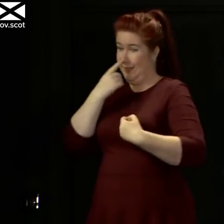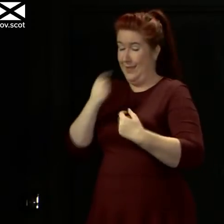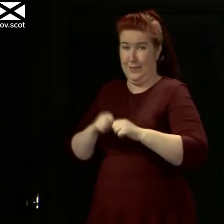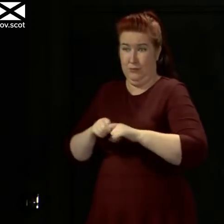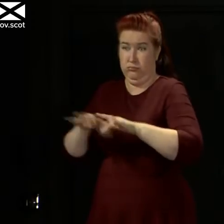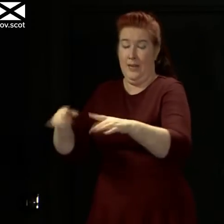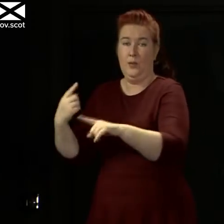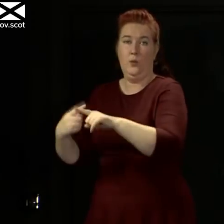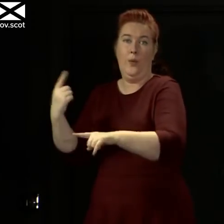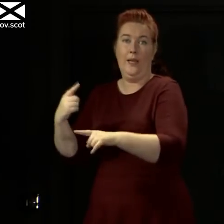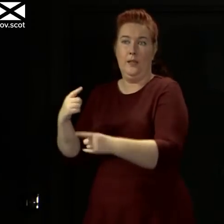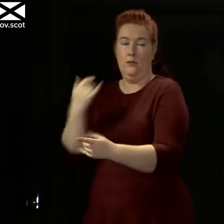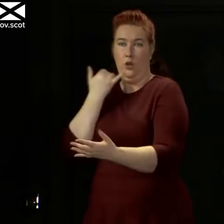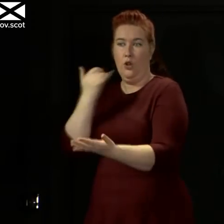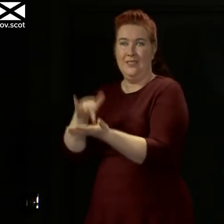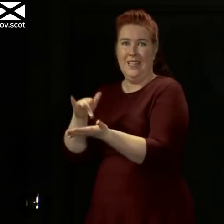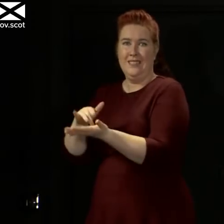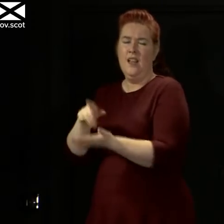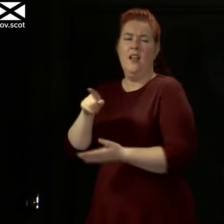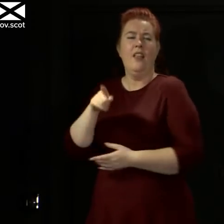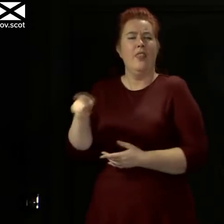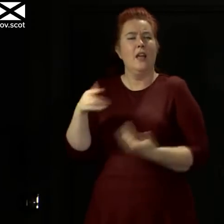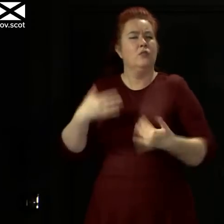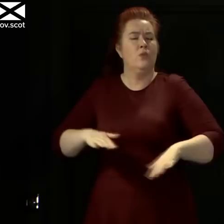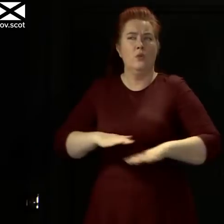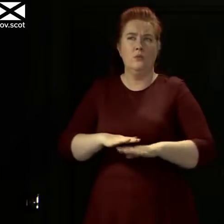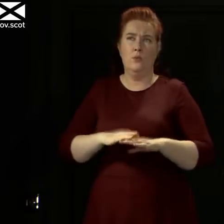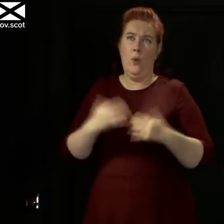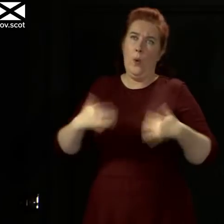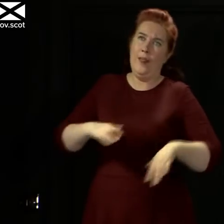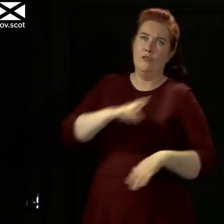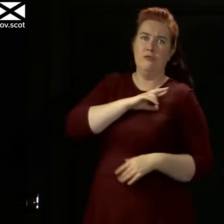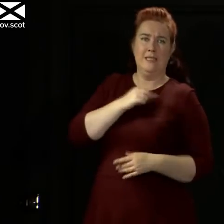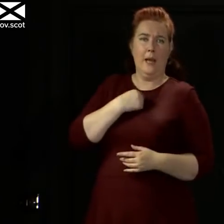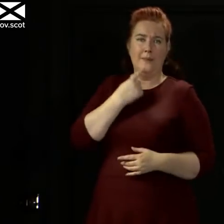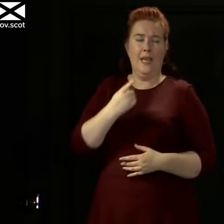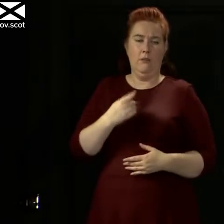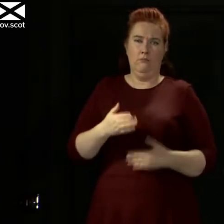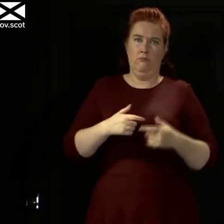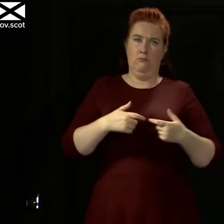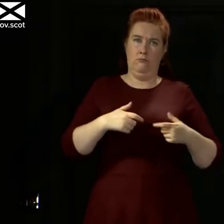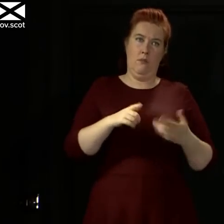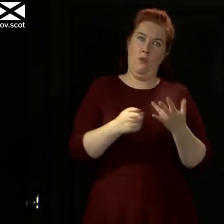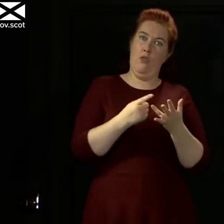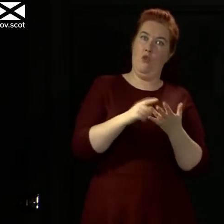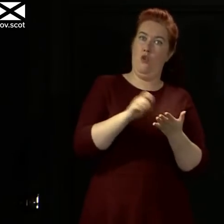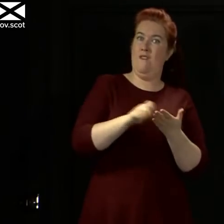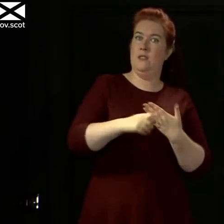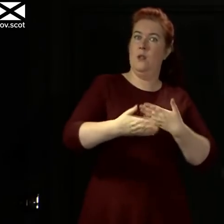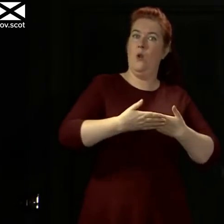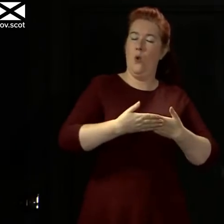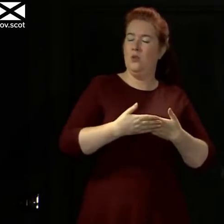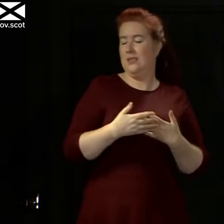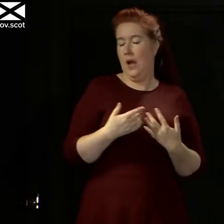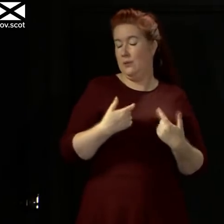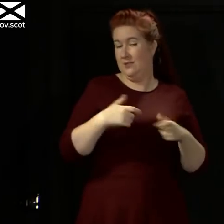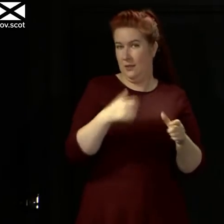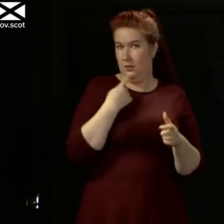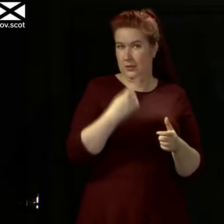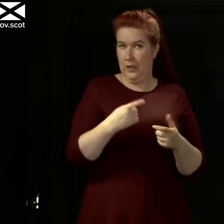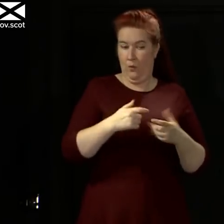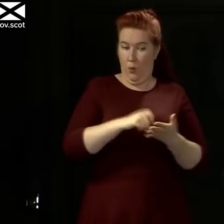that, that is not the sole reason for what I'm saying today. The chances are I would have said what I said today even if this outbreak hadn't happened.